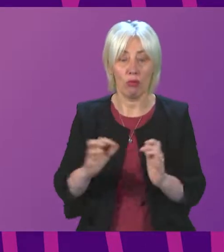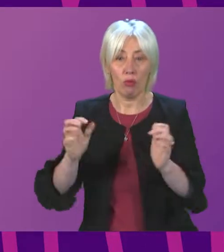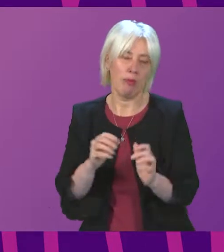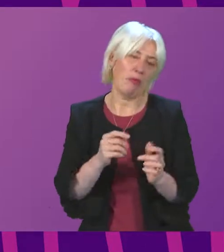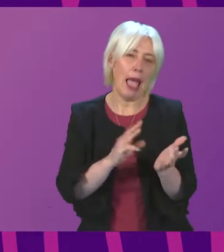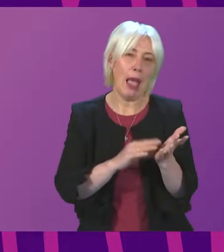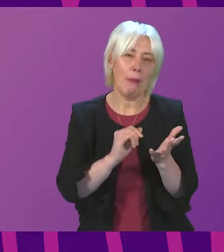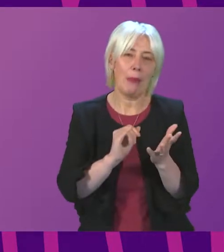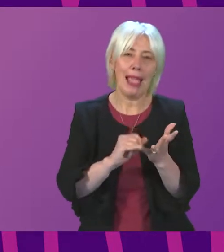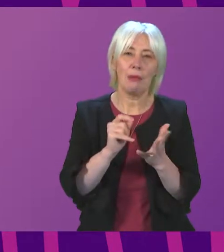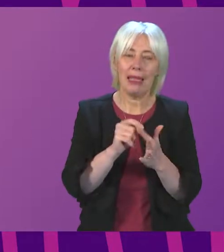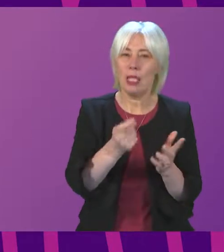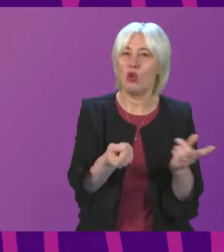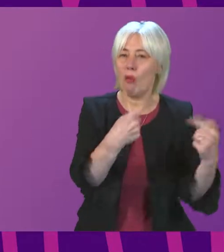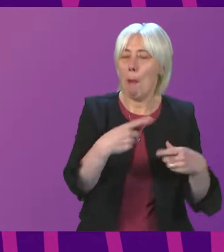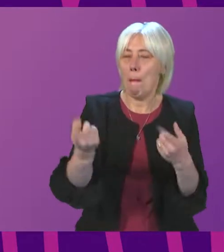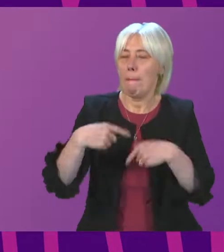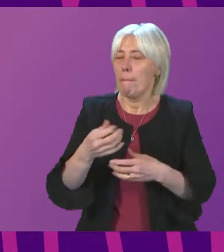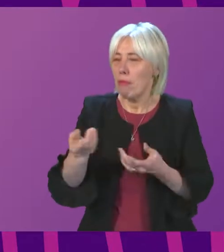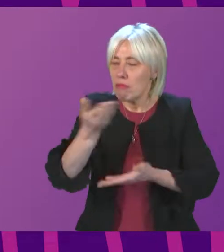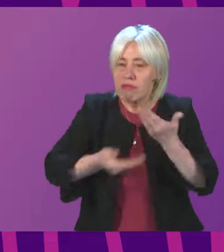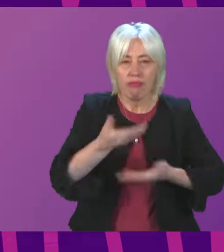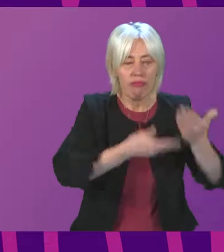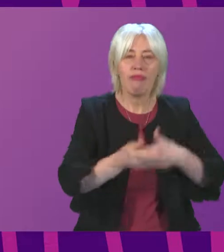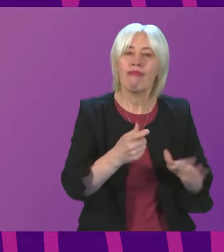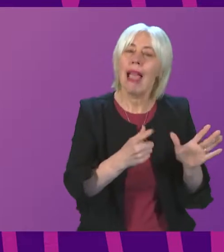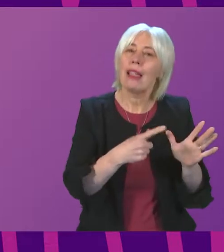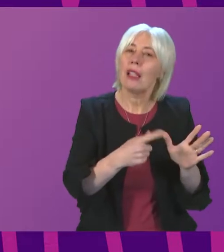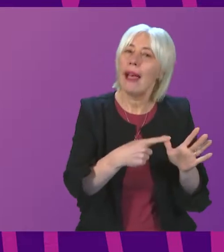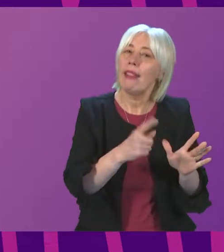for further comment and I'll ask Alistair Allen if he'd like to comment first.